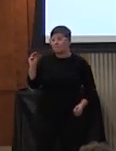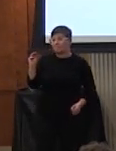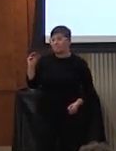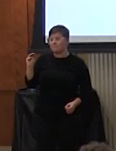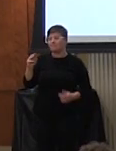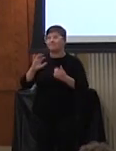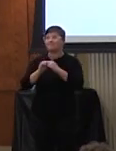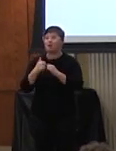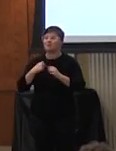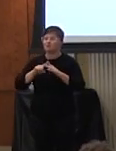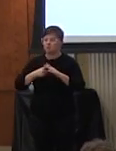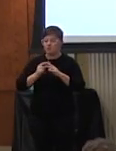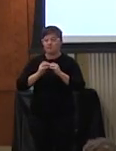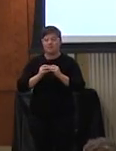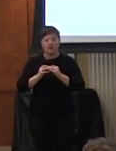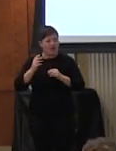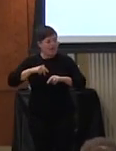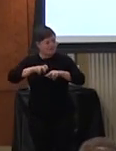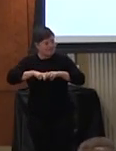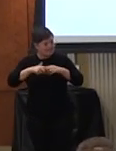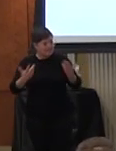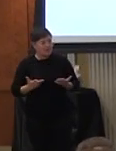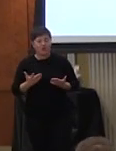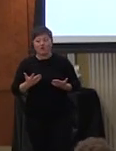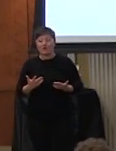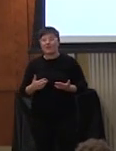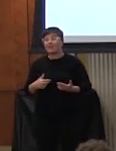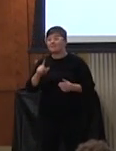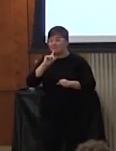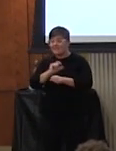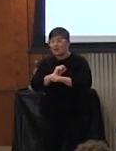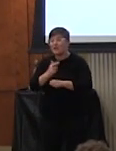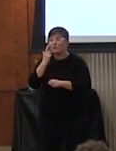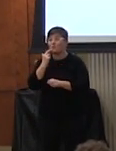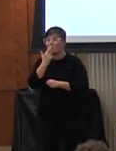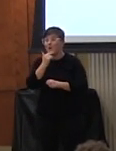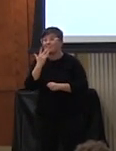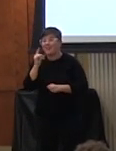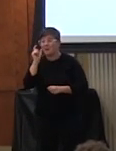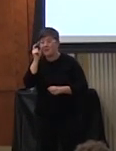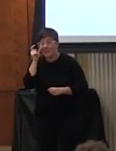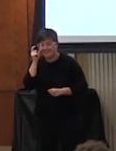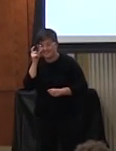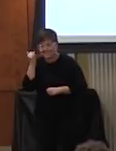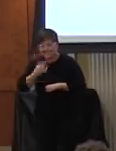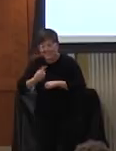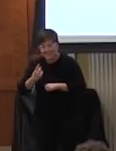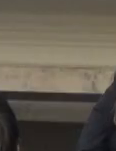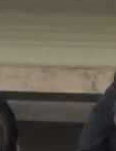how shall i start so i'm sitting here wearing rose-colored glasses literally today um that's a